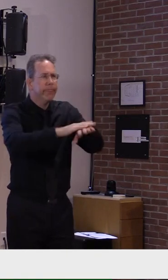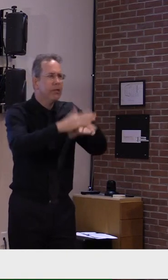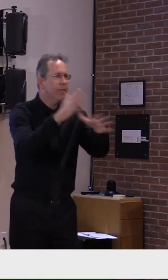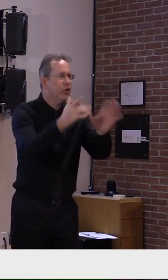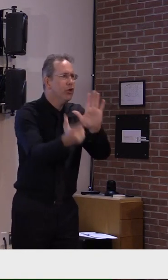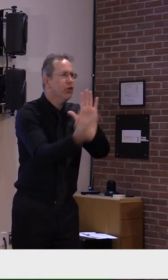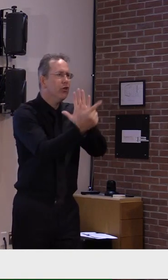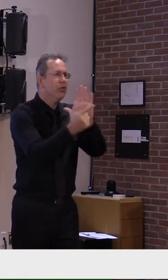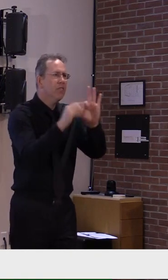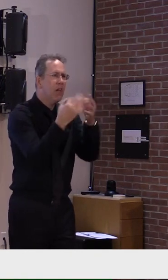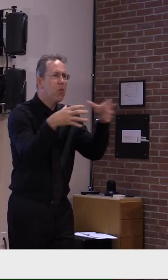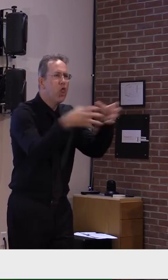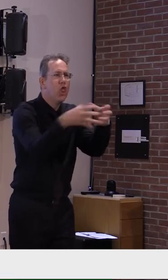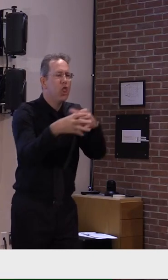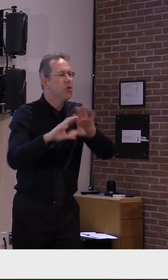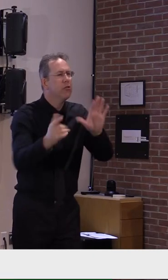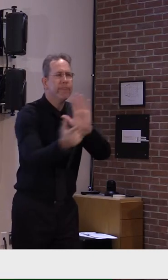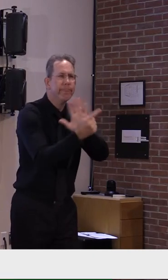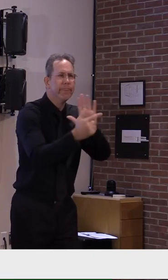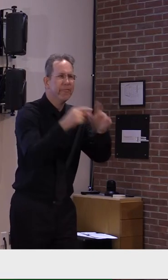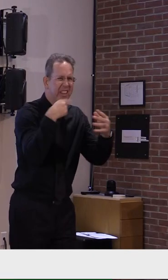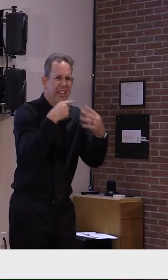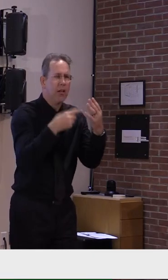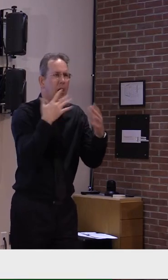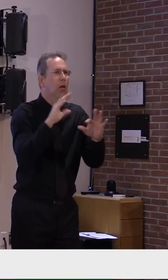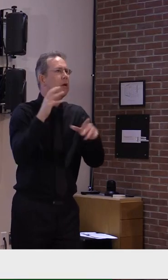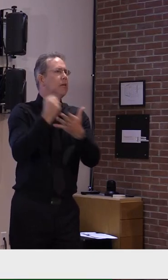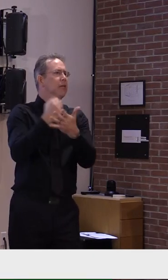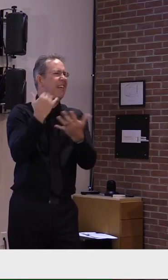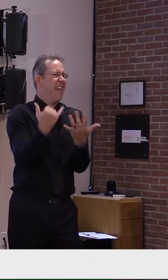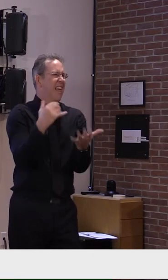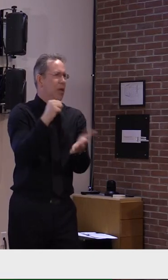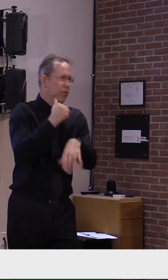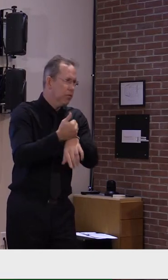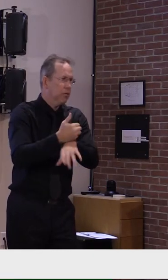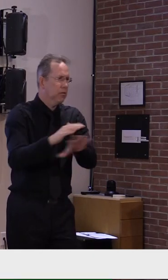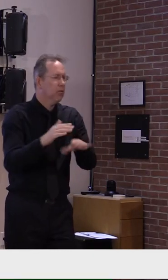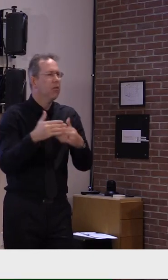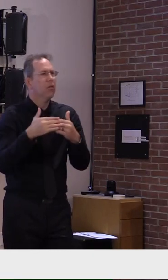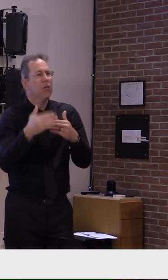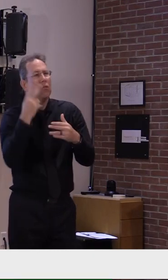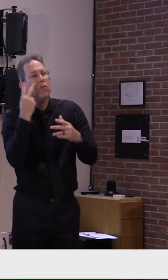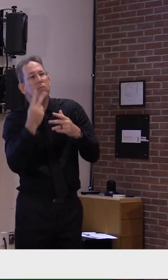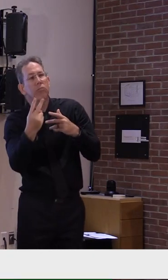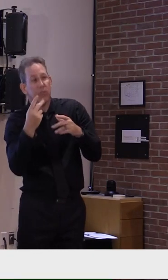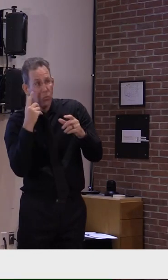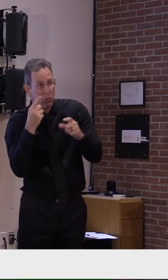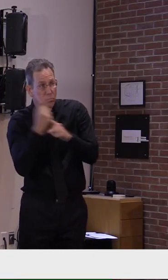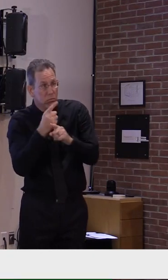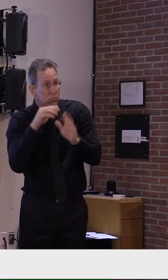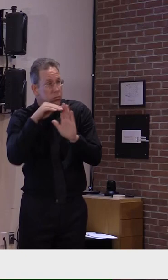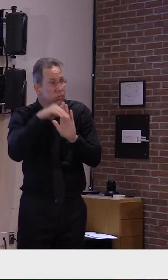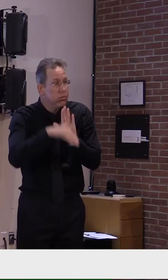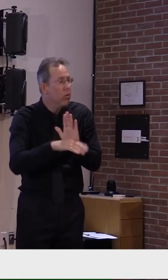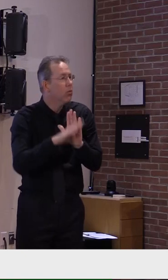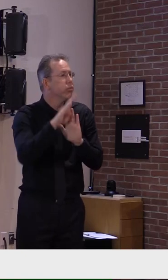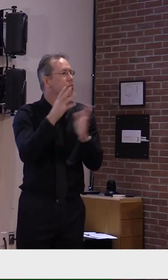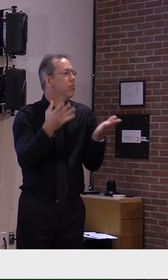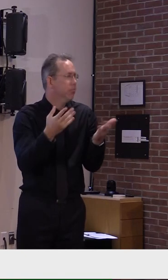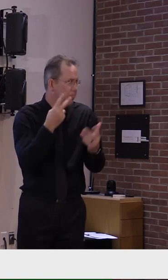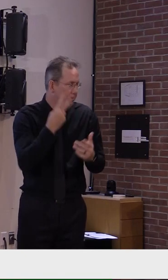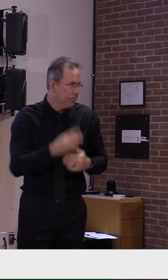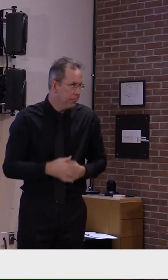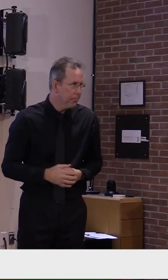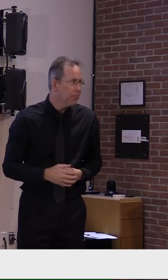we'll be watching closely. And for the first time since last spring, I'll also be presenting a hospital forecast. This overlays both our